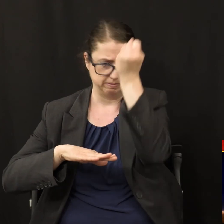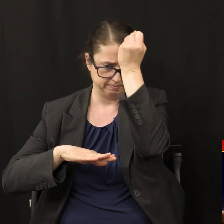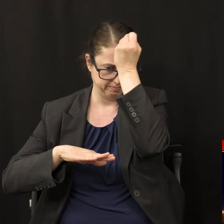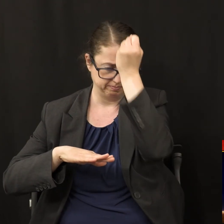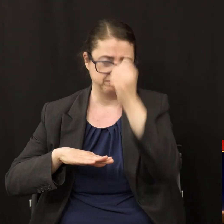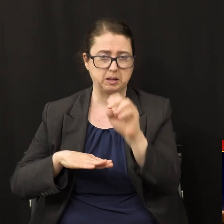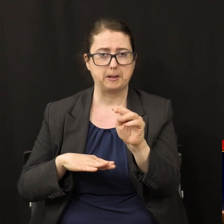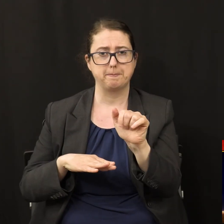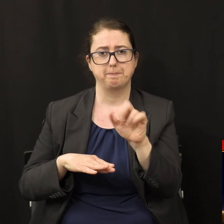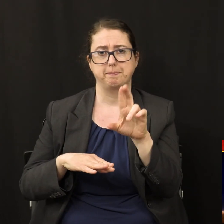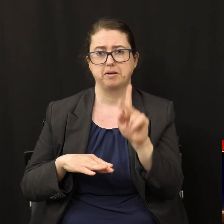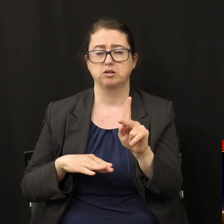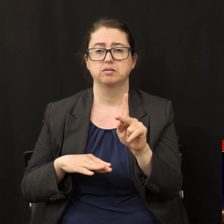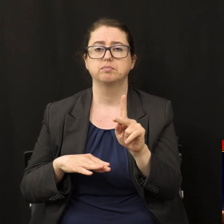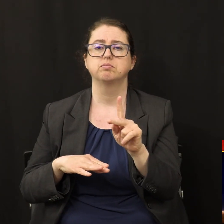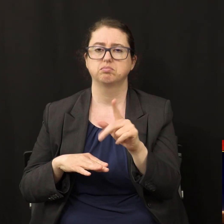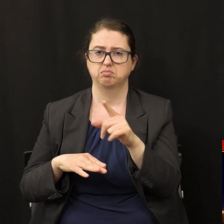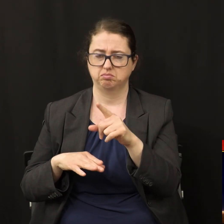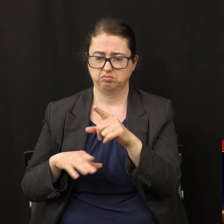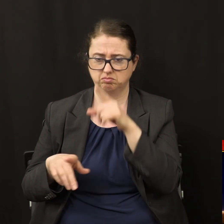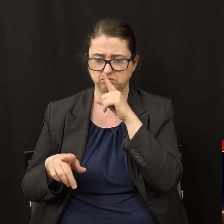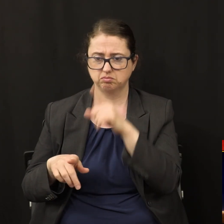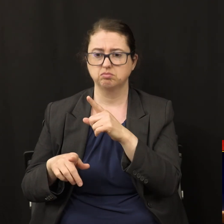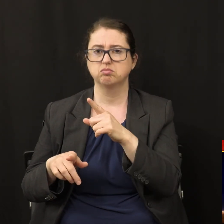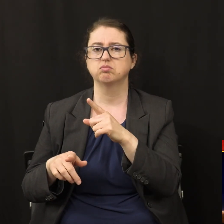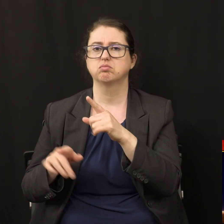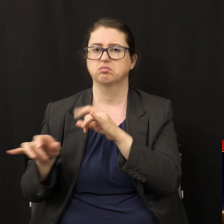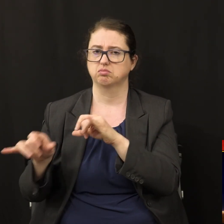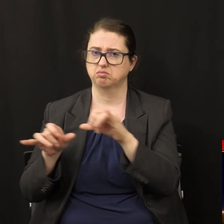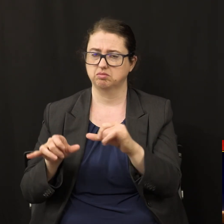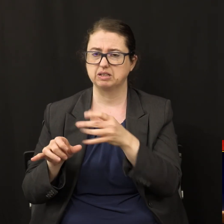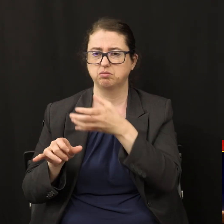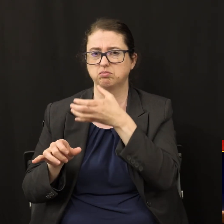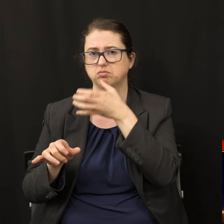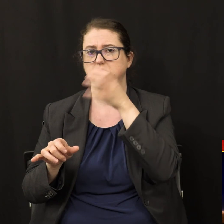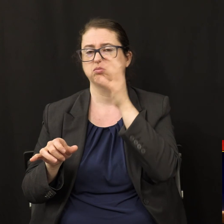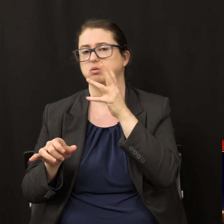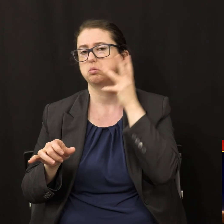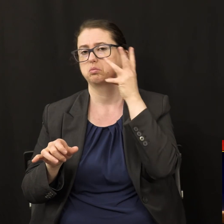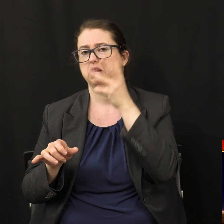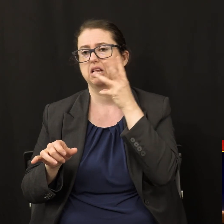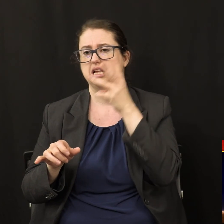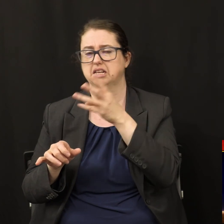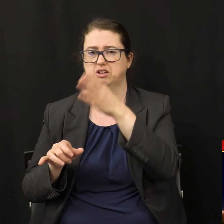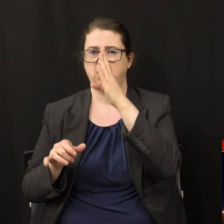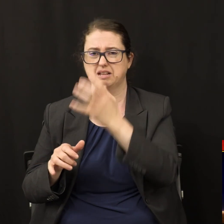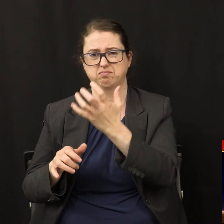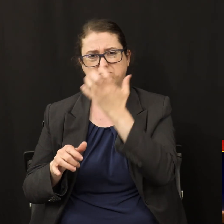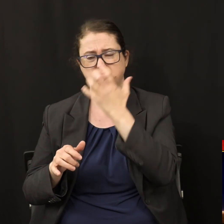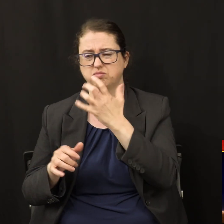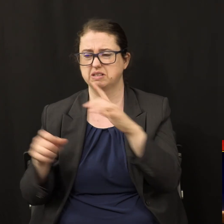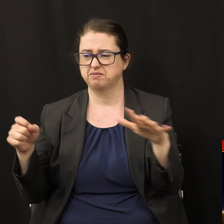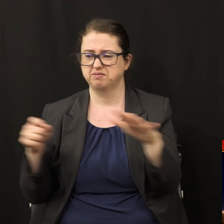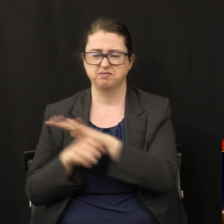himself shall also drink of the wine of the wrath of God which is poured out full strength into the cup of his indignation